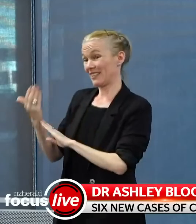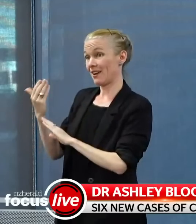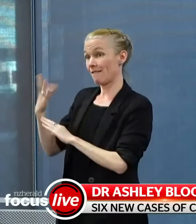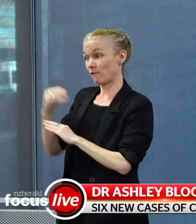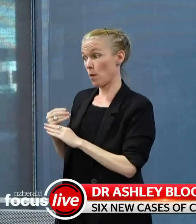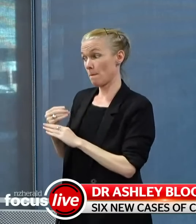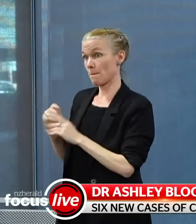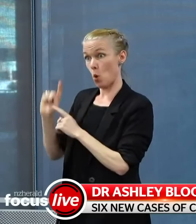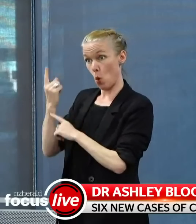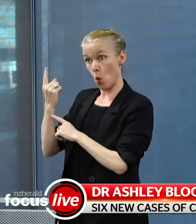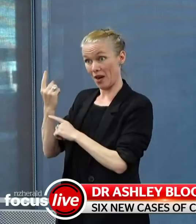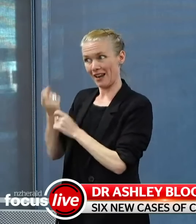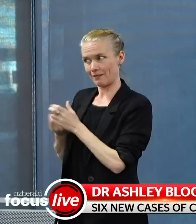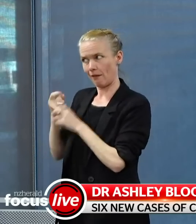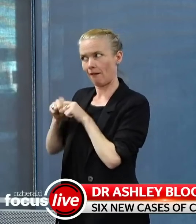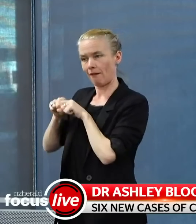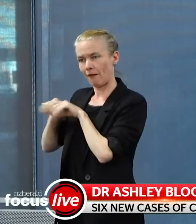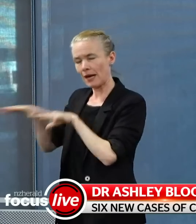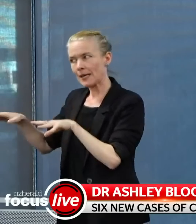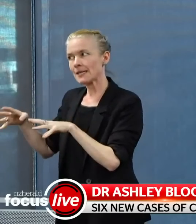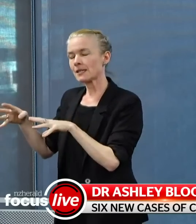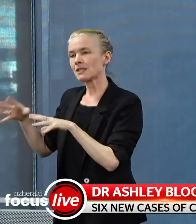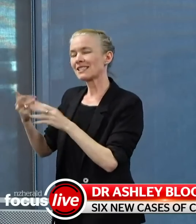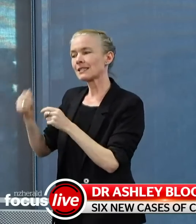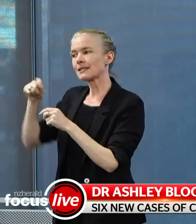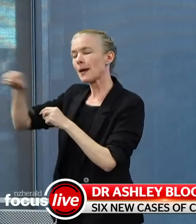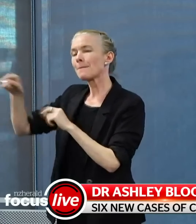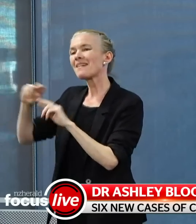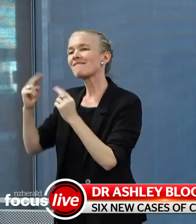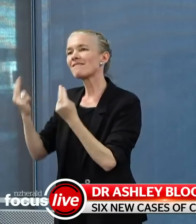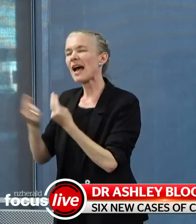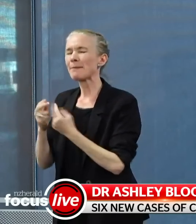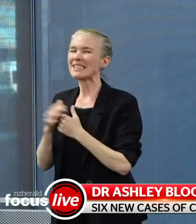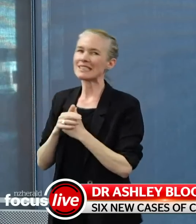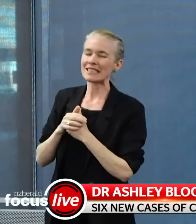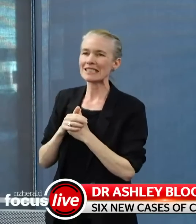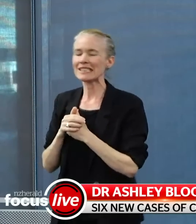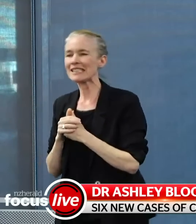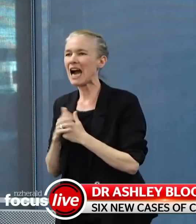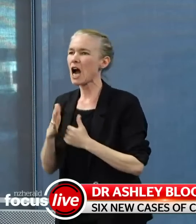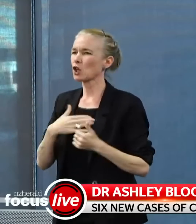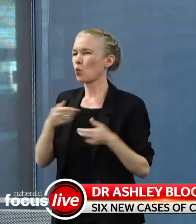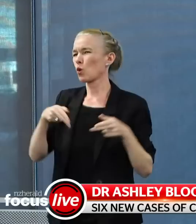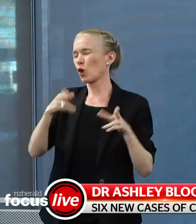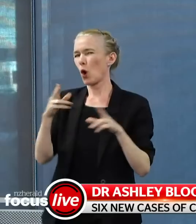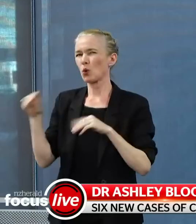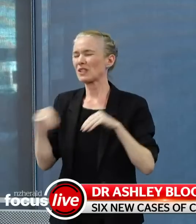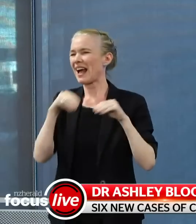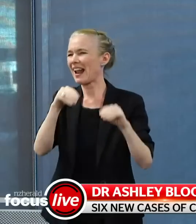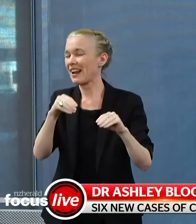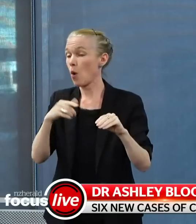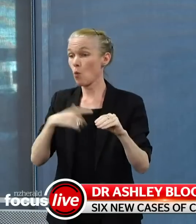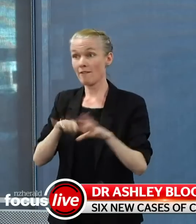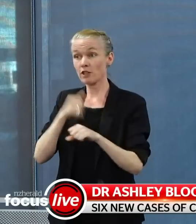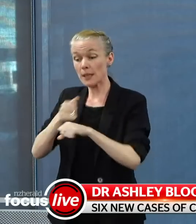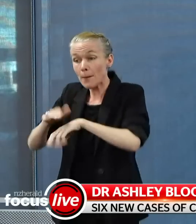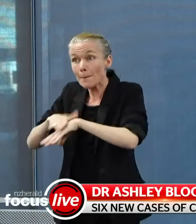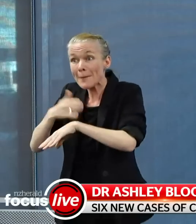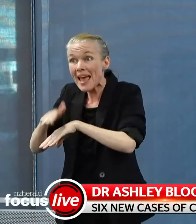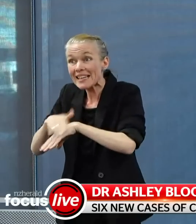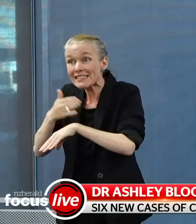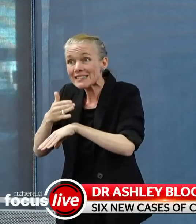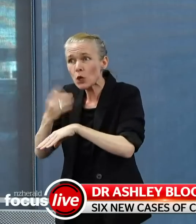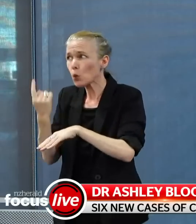you not immediately welcomed the idea of going into a quarantine facility, partly because they're worried, they might be worried about pets, there are issues, might be issues around